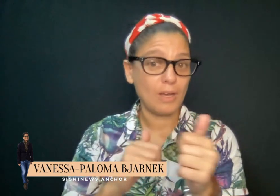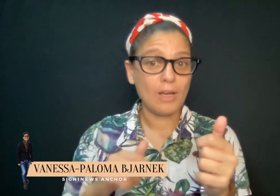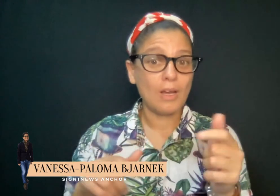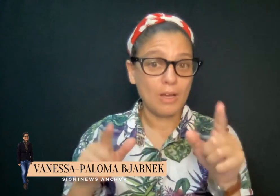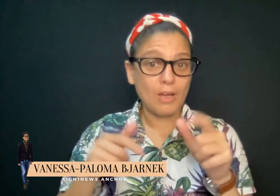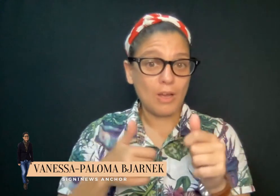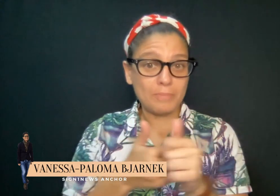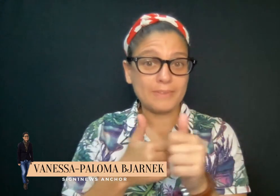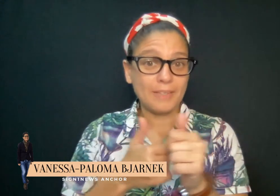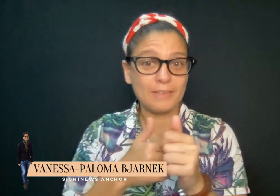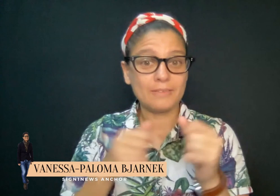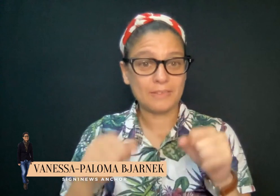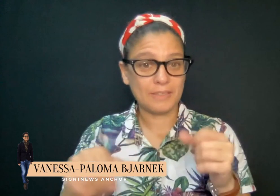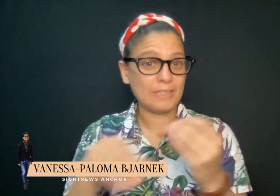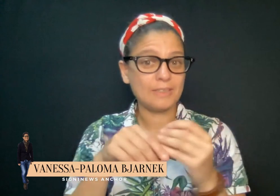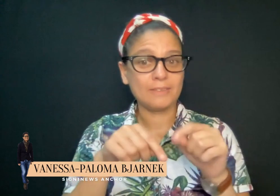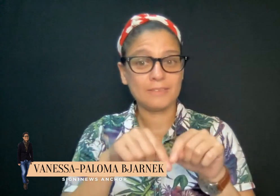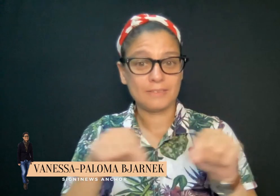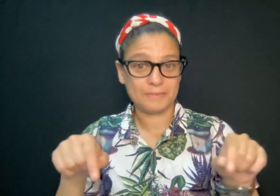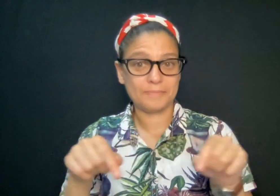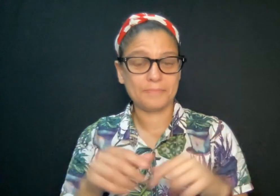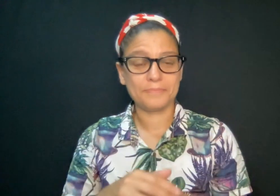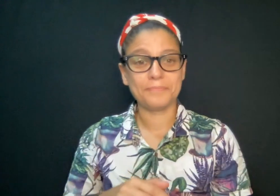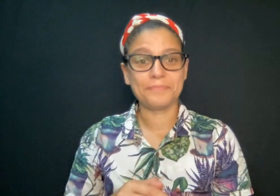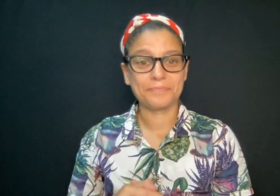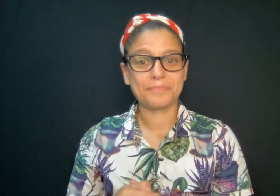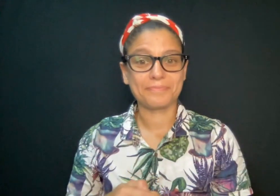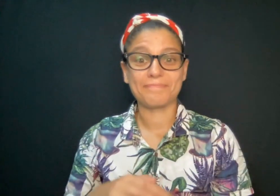an interesting comment during this update, we may add it at the bottom of the screen.